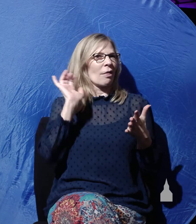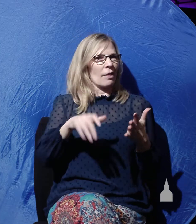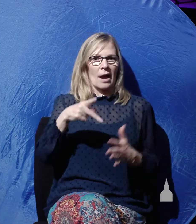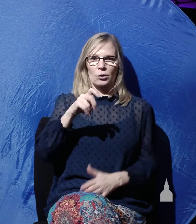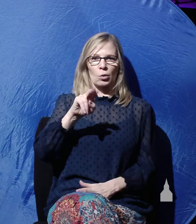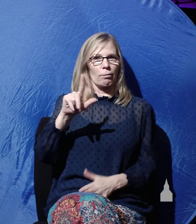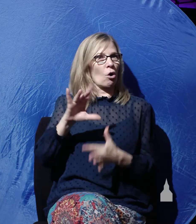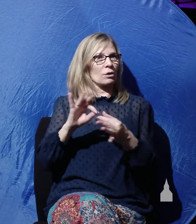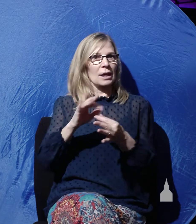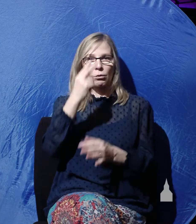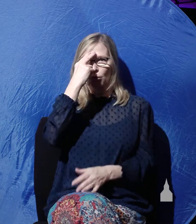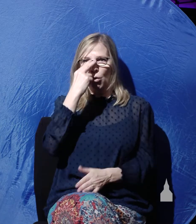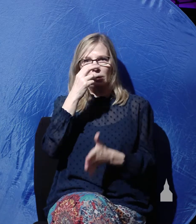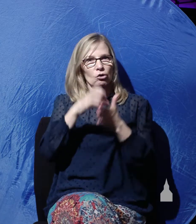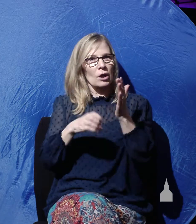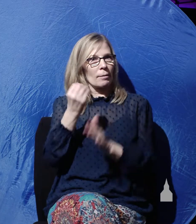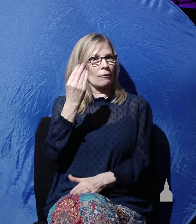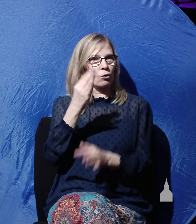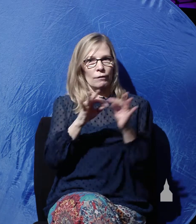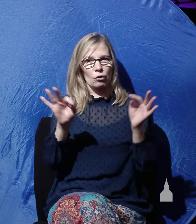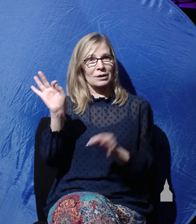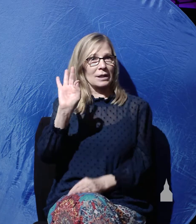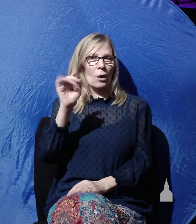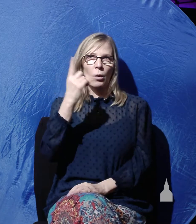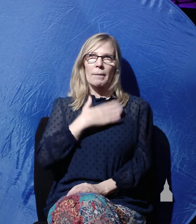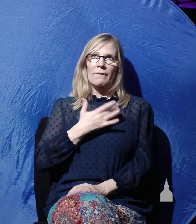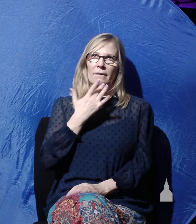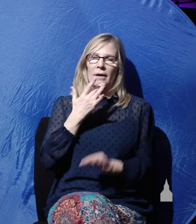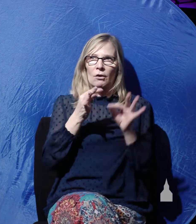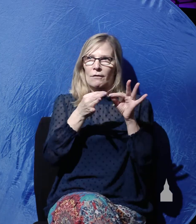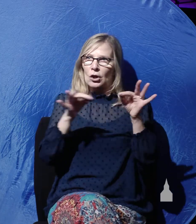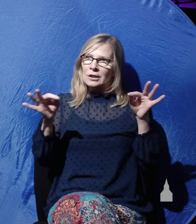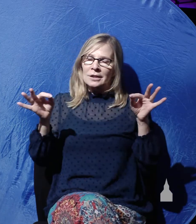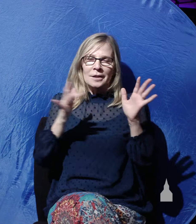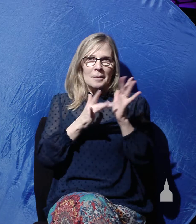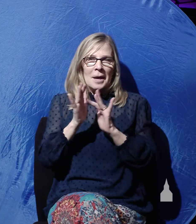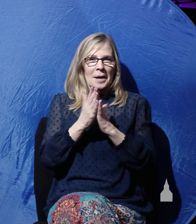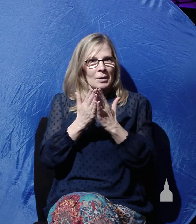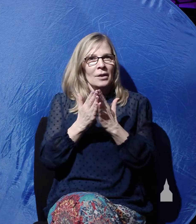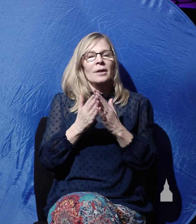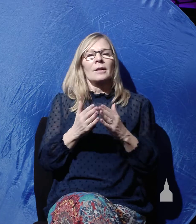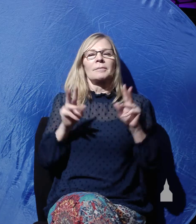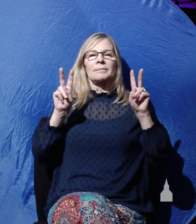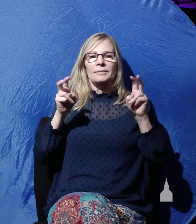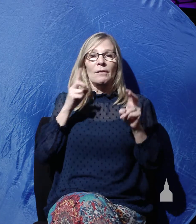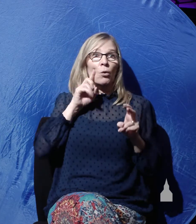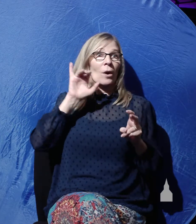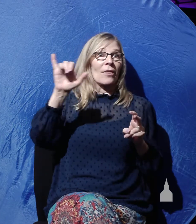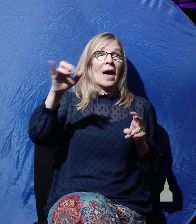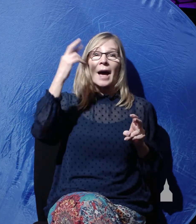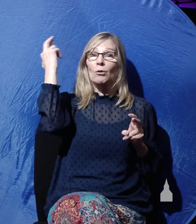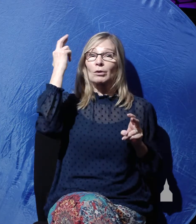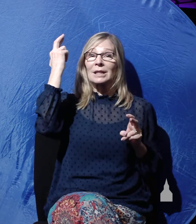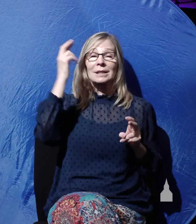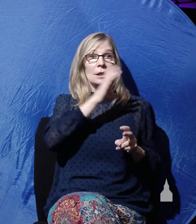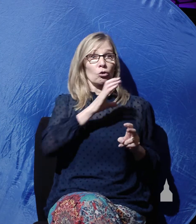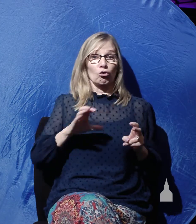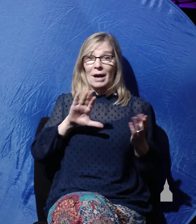Romans chapter 14, verse 9, one of my favorite verses in the Bible. For to this end, Christ died and lived